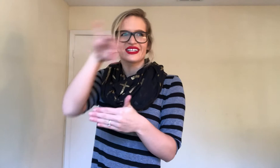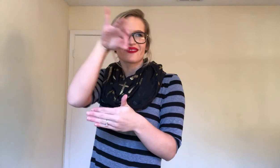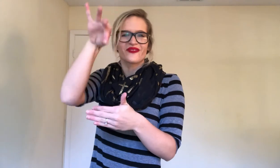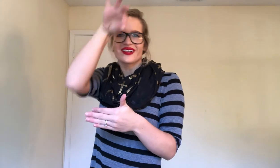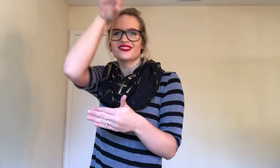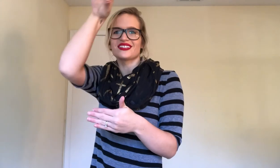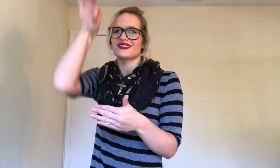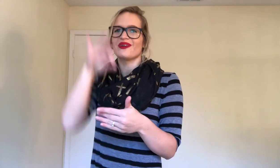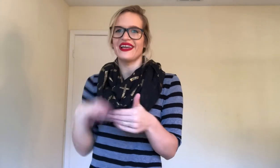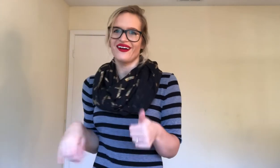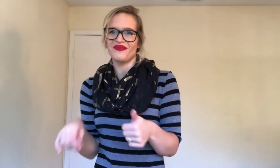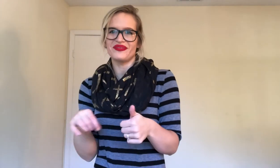And it wiggles its way up.